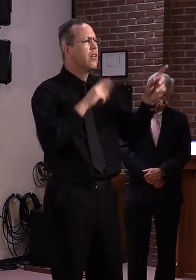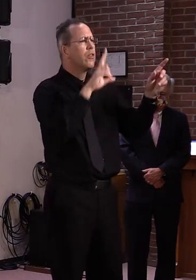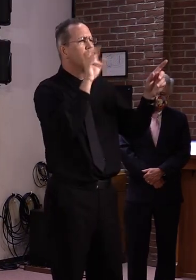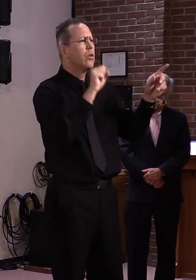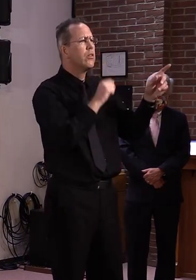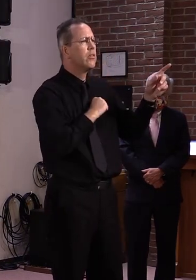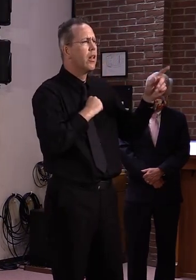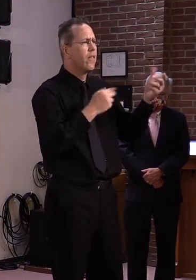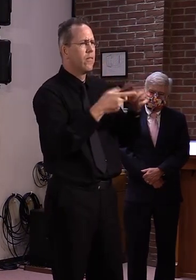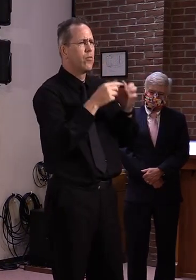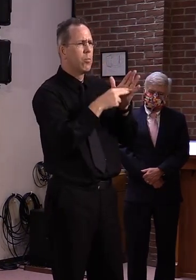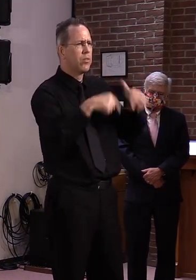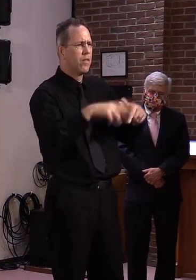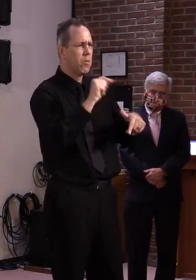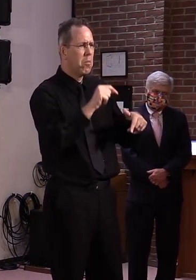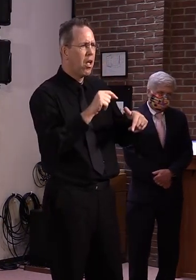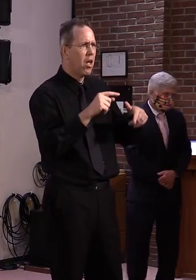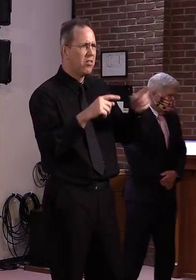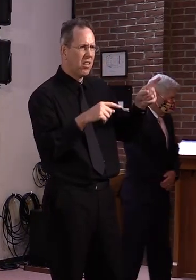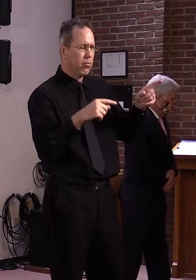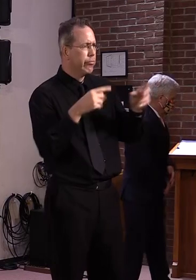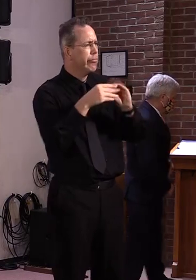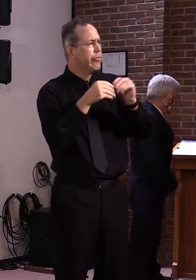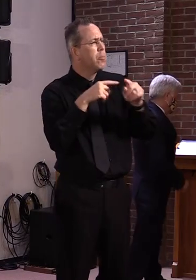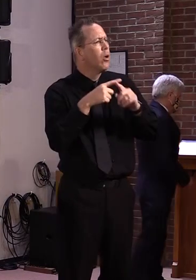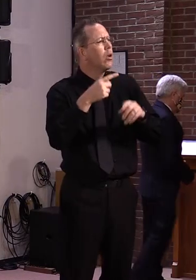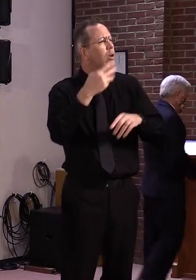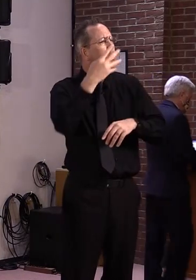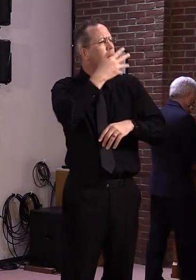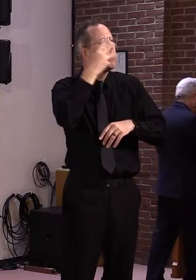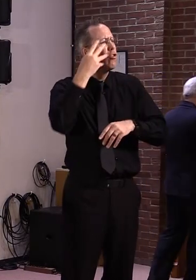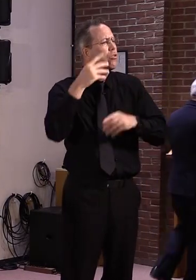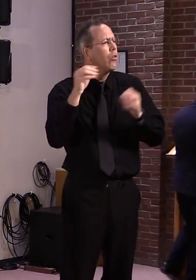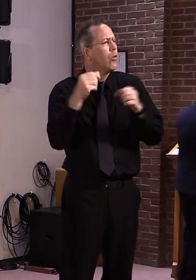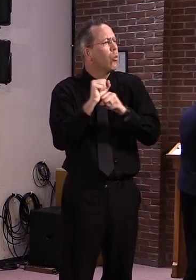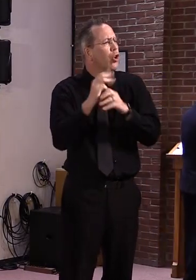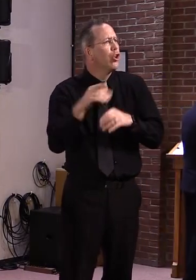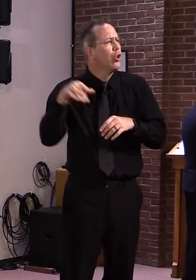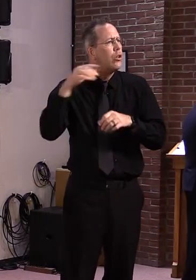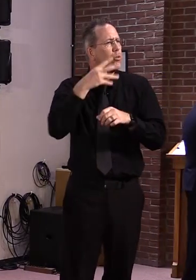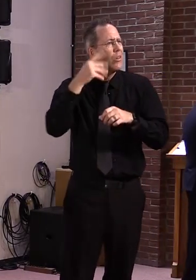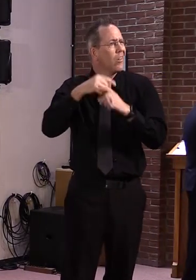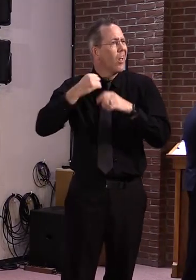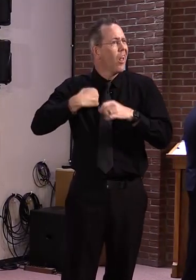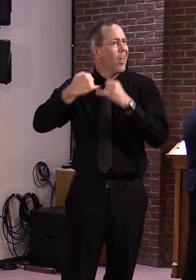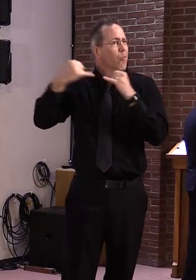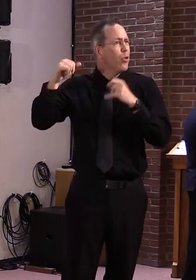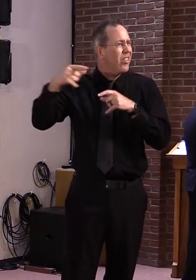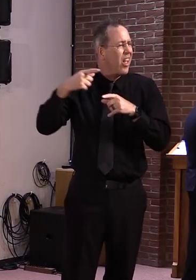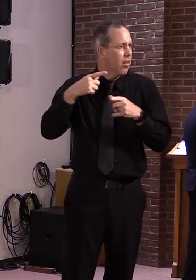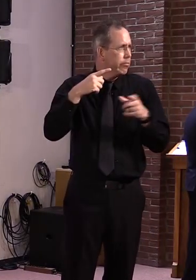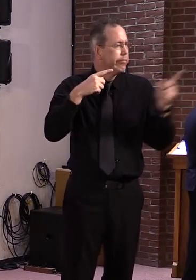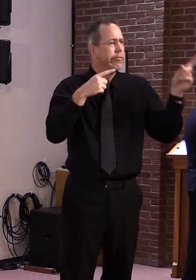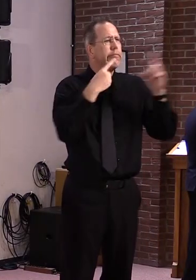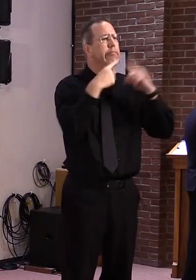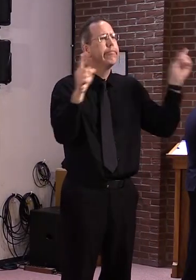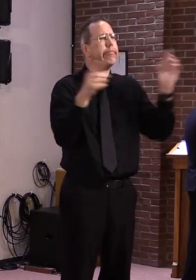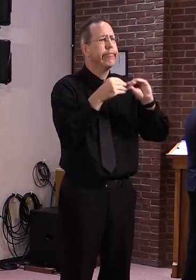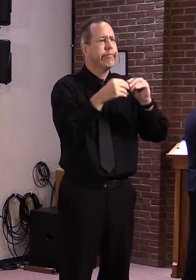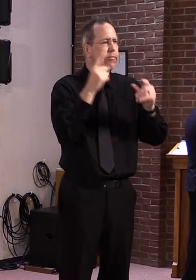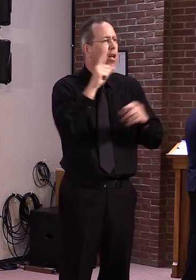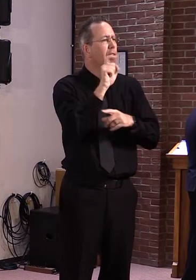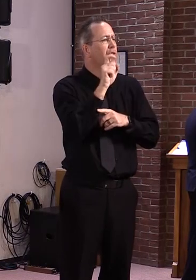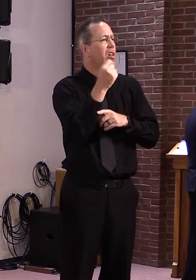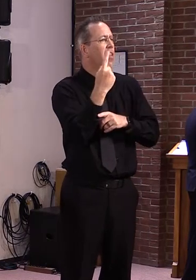some of the pain from it. Yeah, that that's a number that I haven't heard as yet in terms of that's the number of